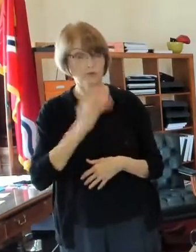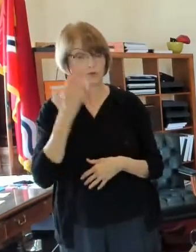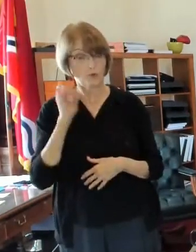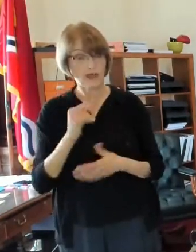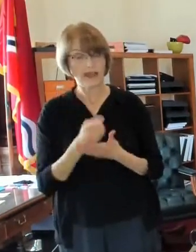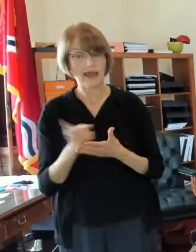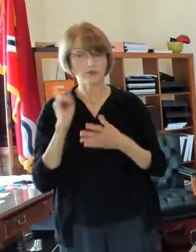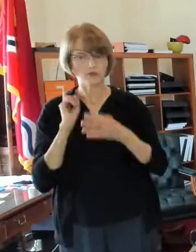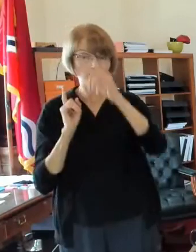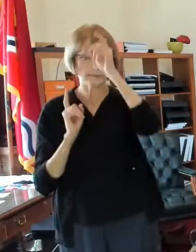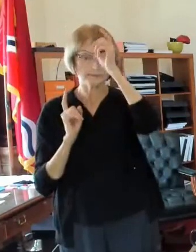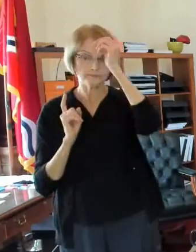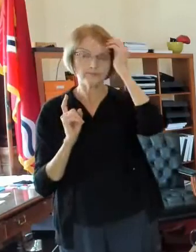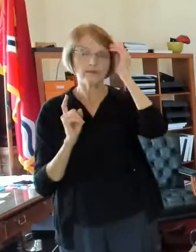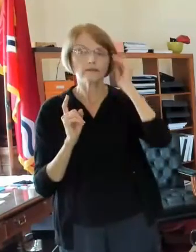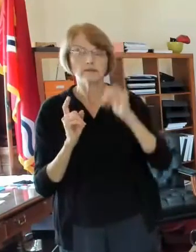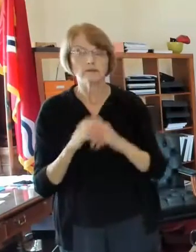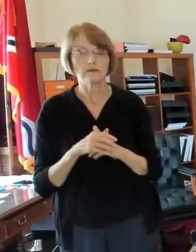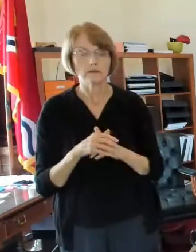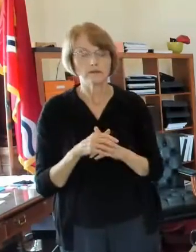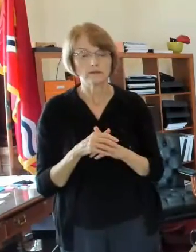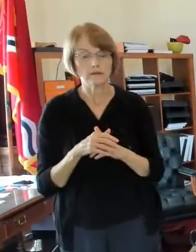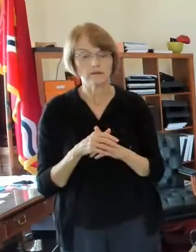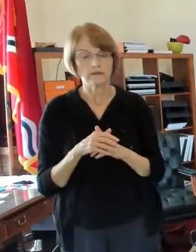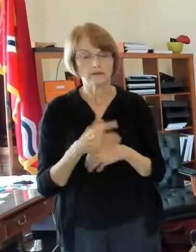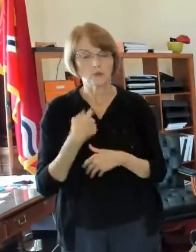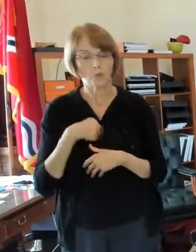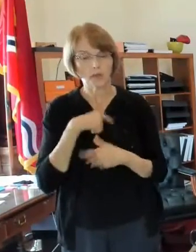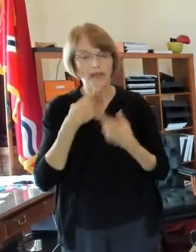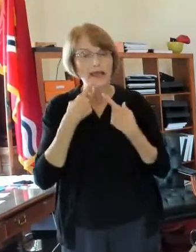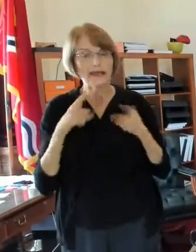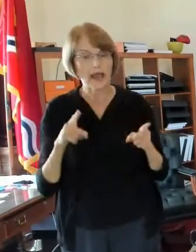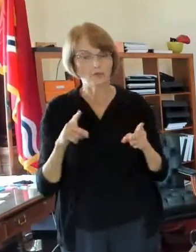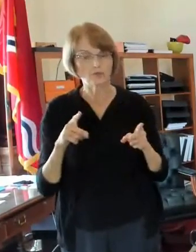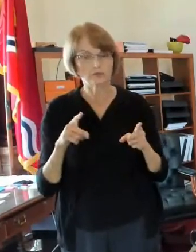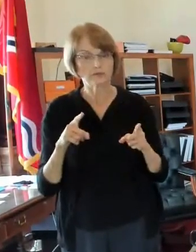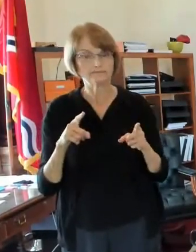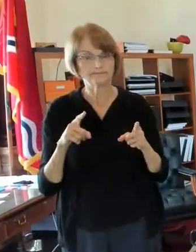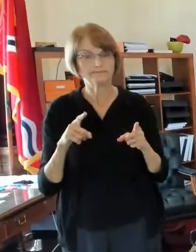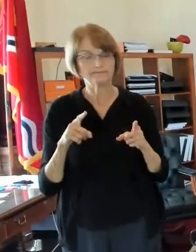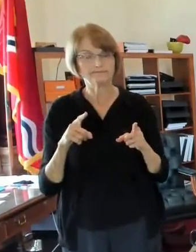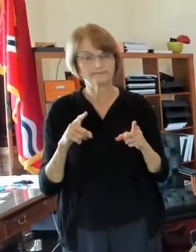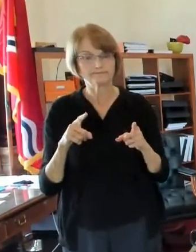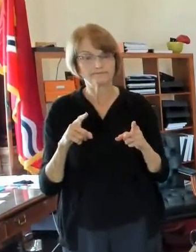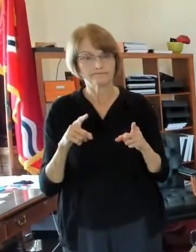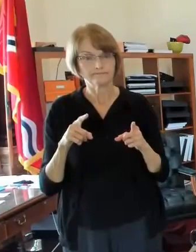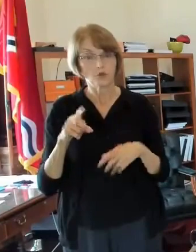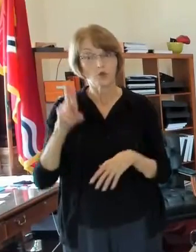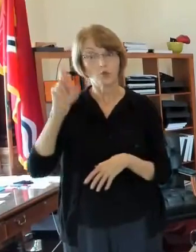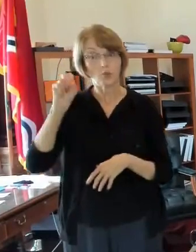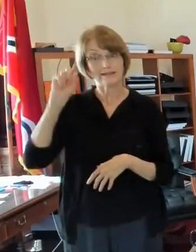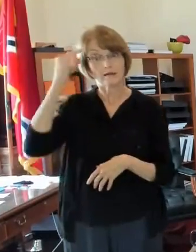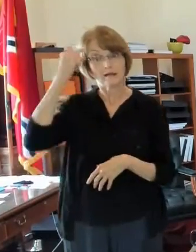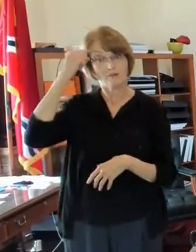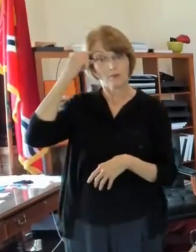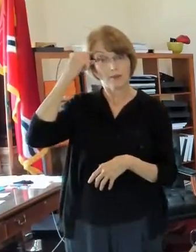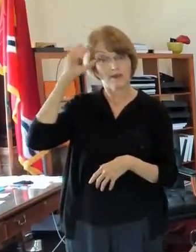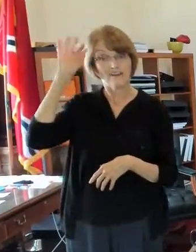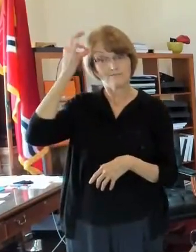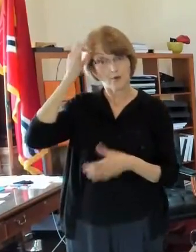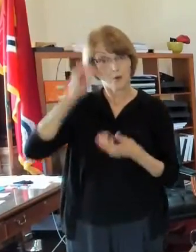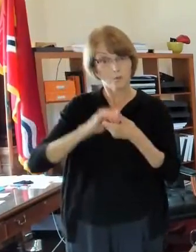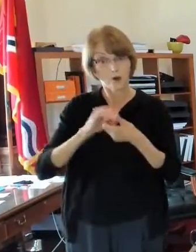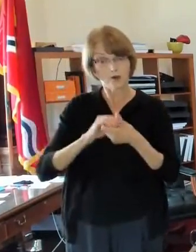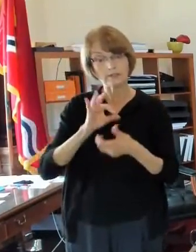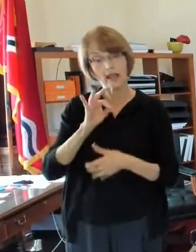about a week ago we announced that 50 uh agents from our federal partners fbi